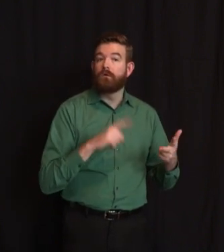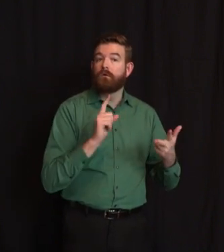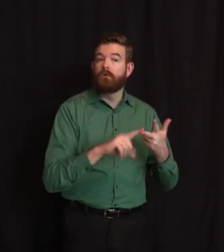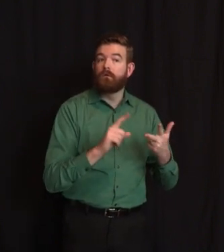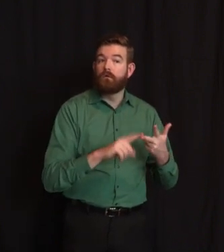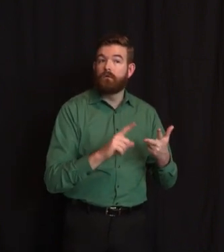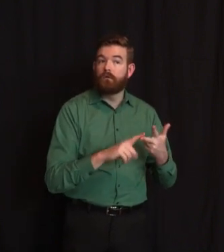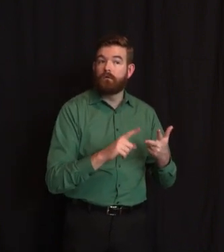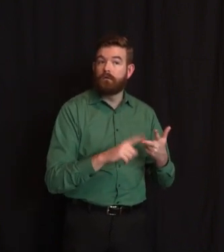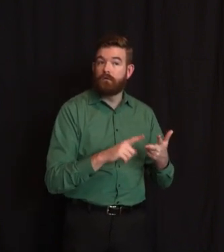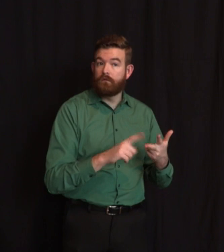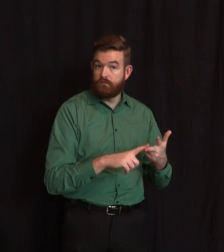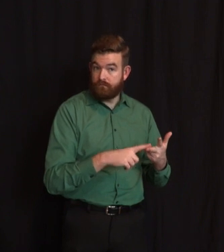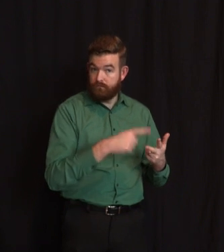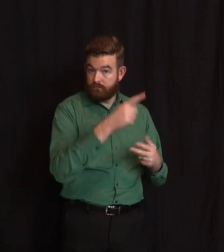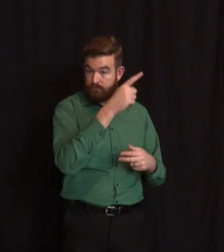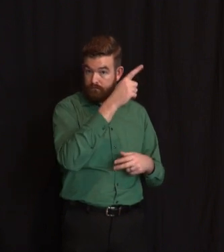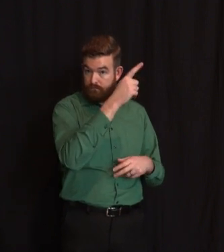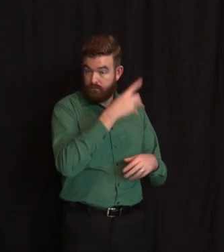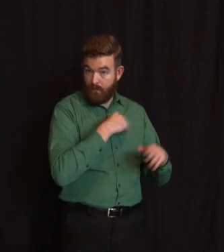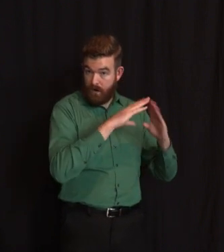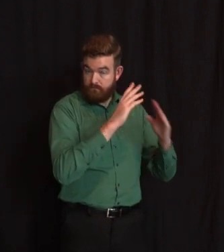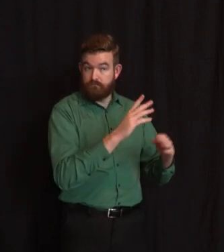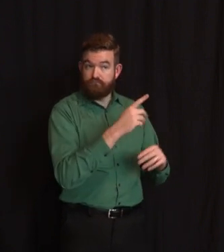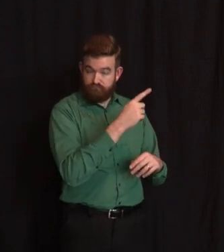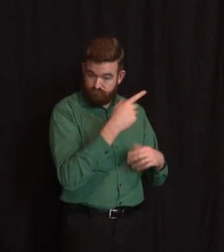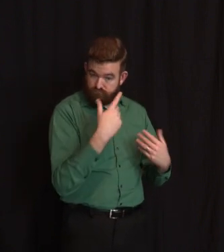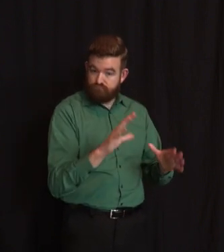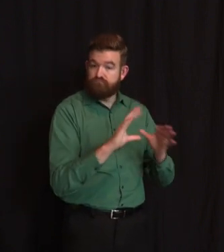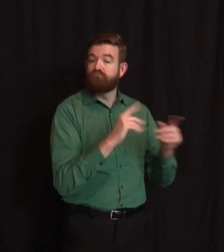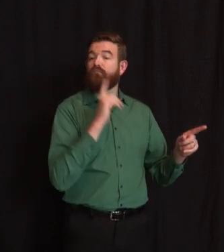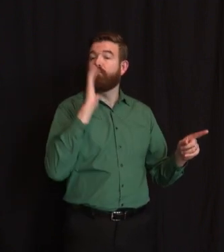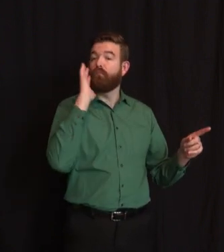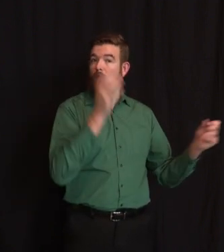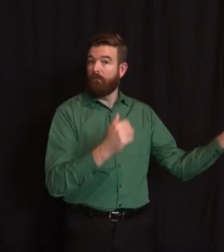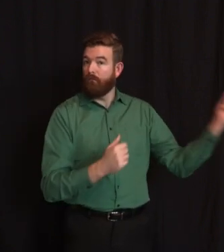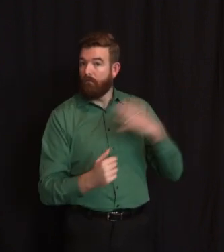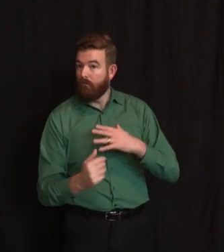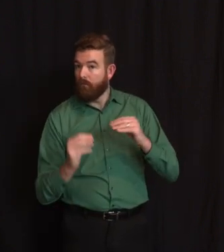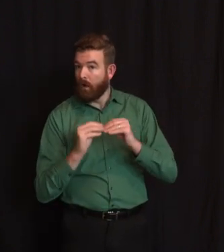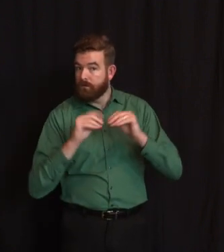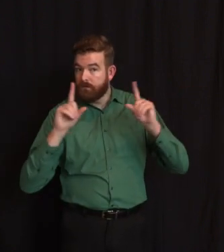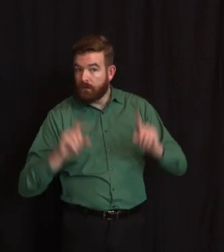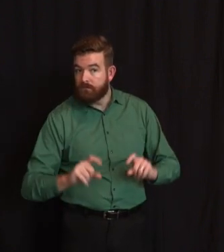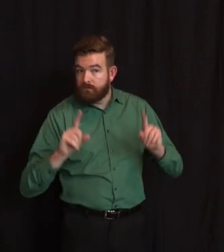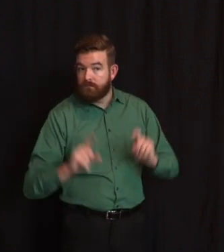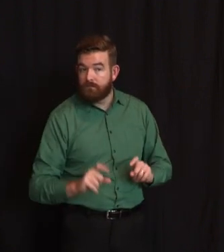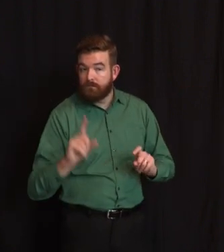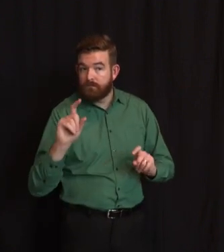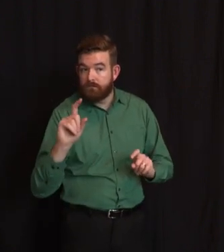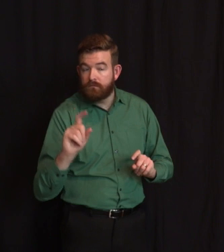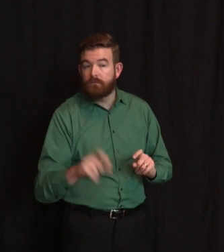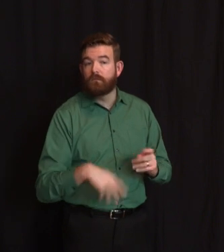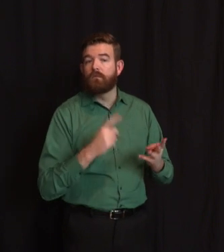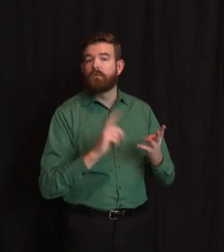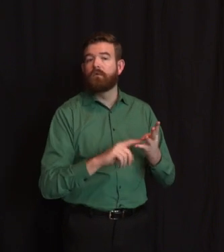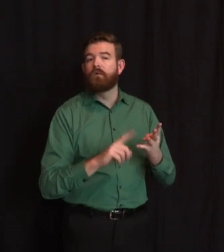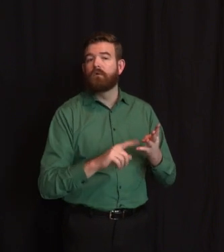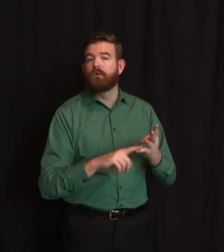idea? Also, you mentioned a Secaucus Marriott. Are patients being treated there or are